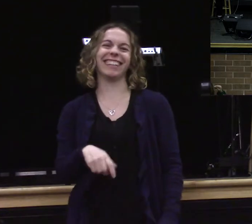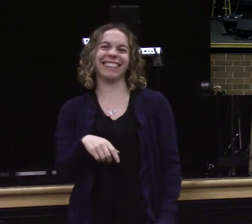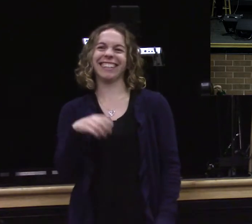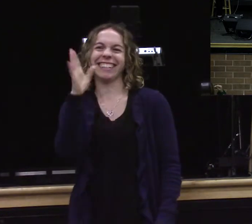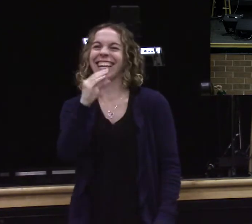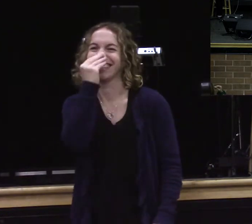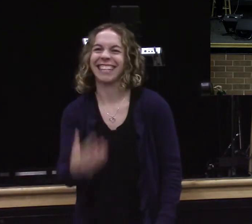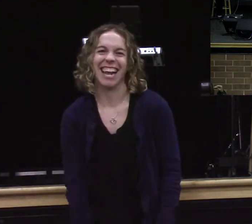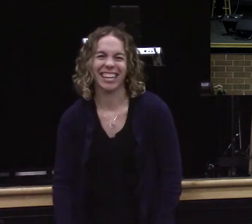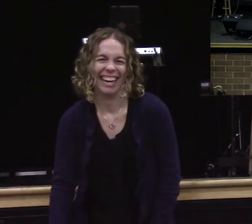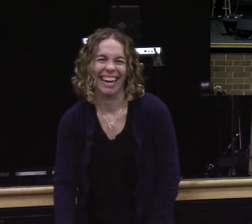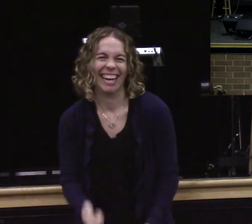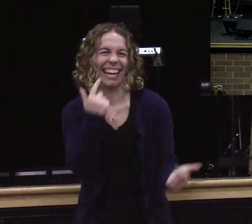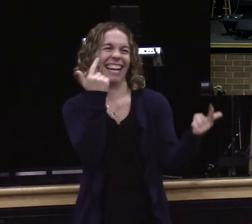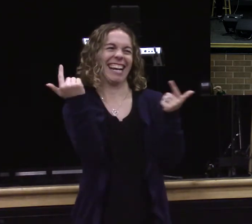For real.